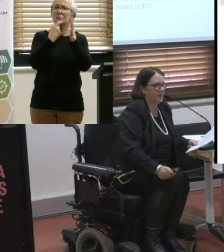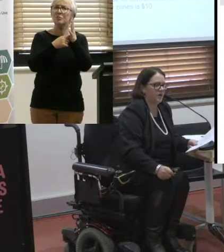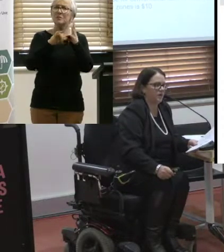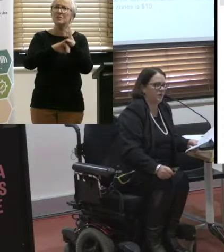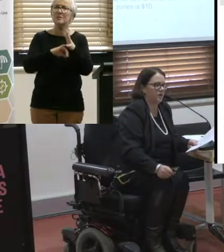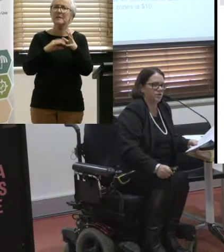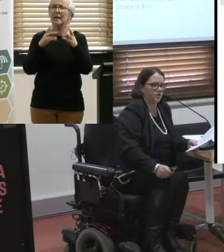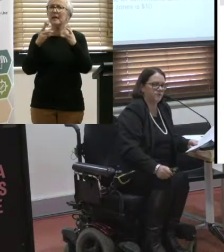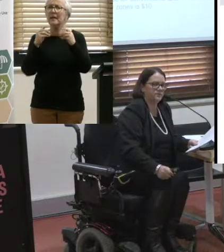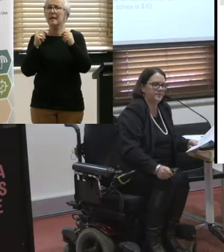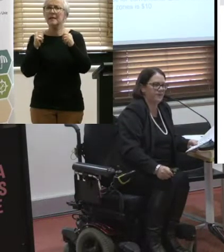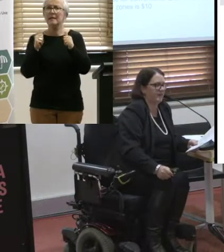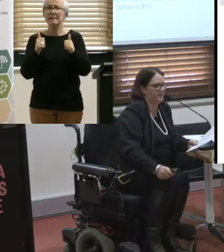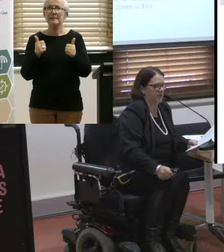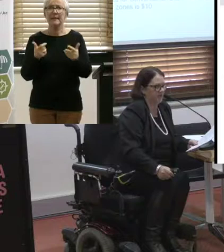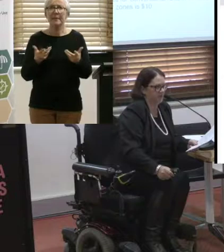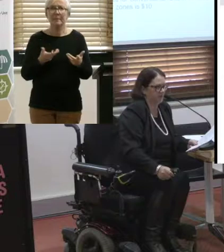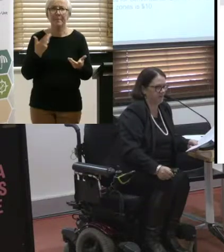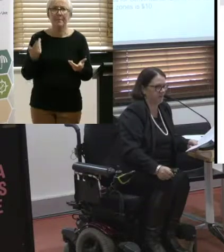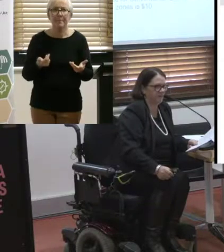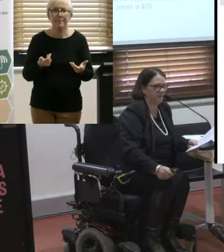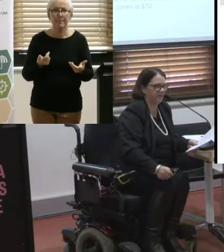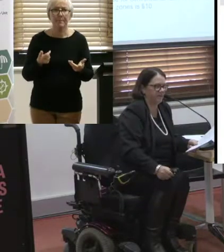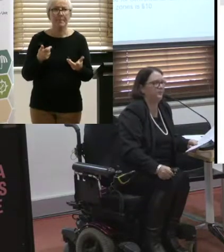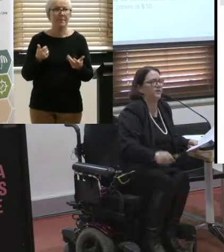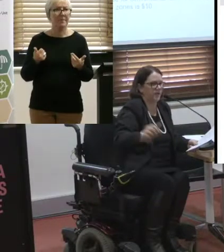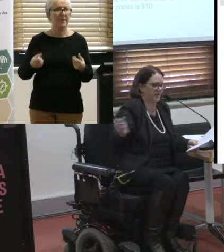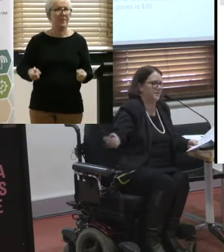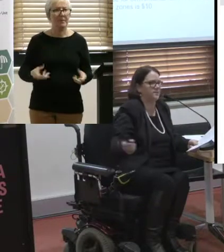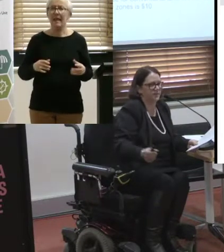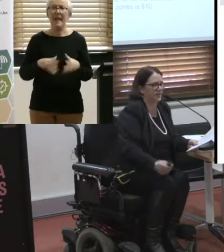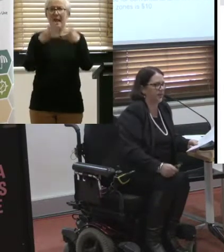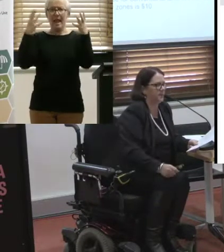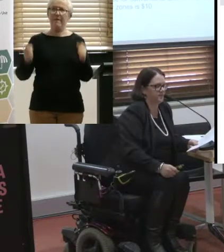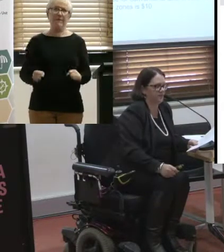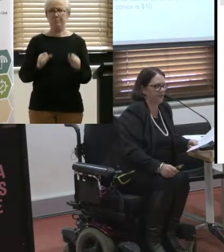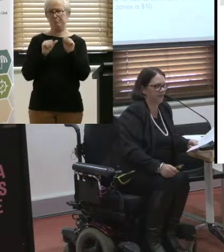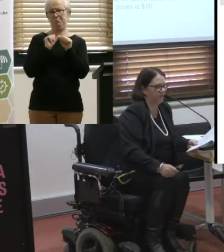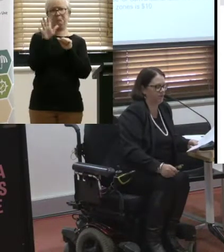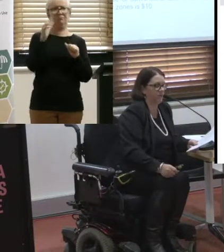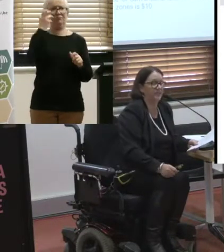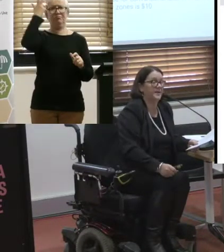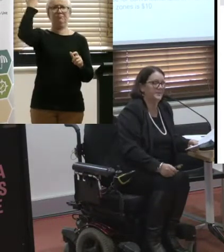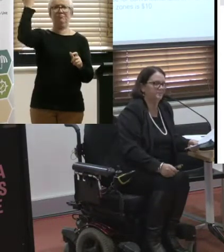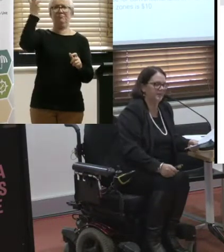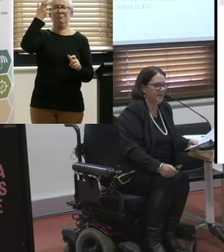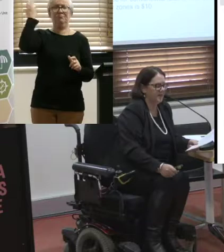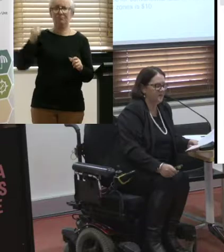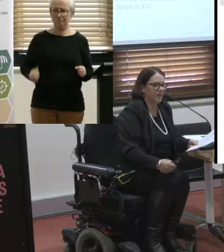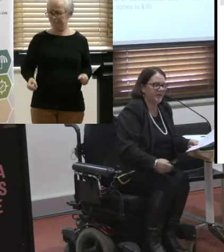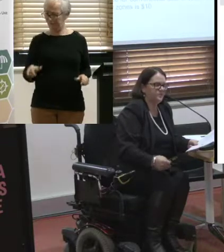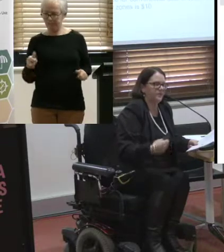out there that my gosh you could make a cappuccino with them. They've got everything connected and pretty amazing.